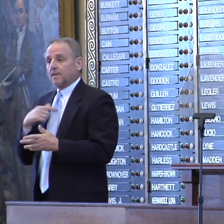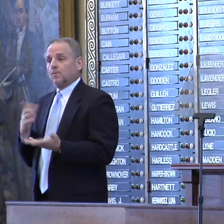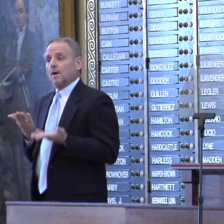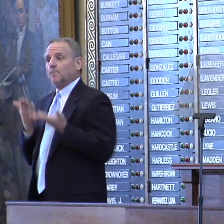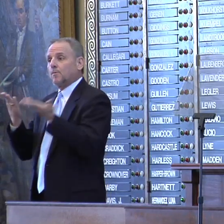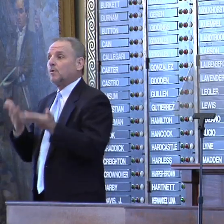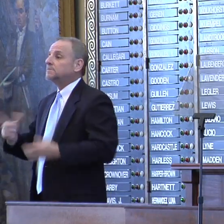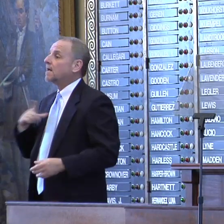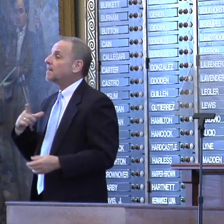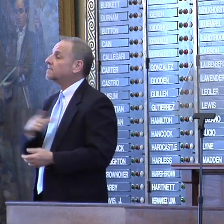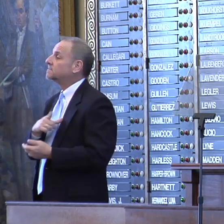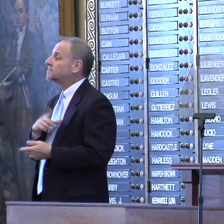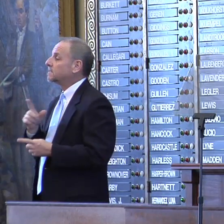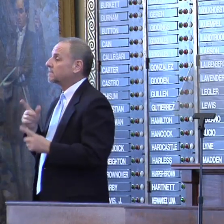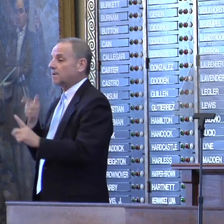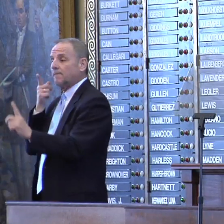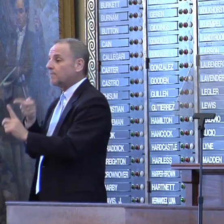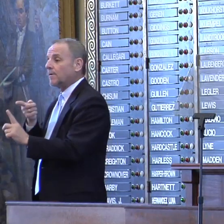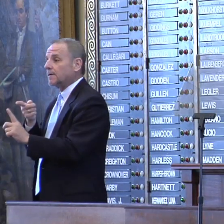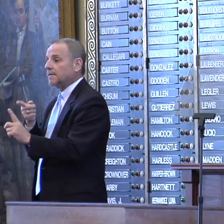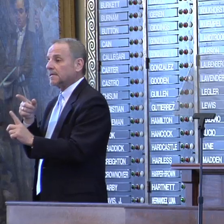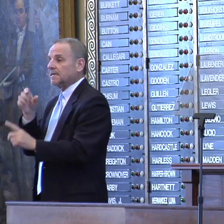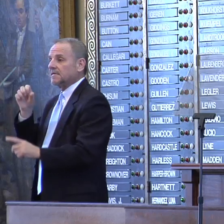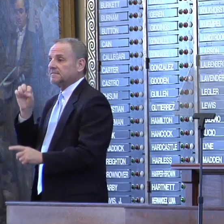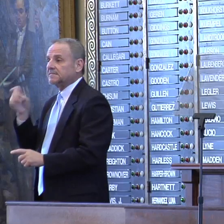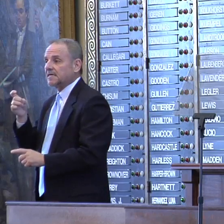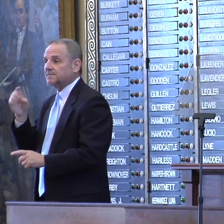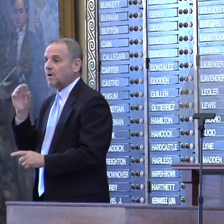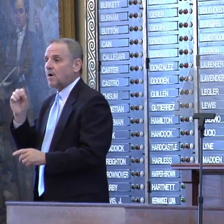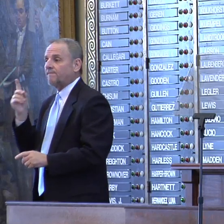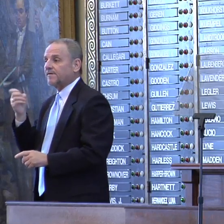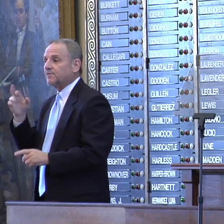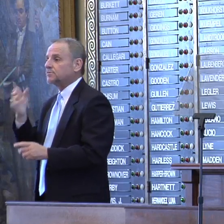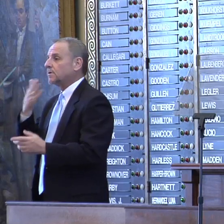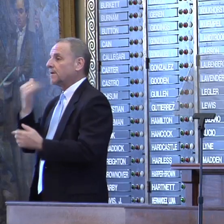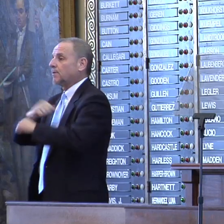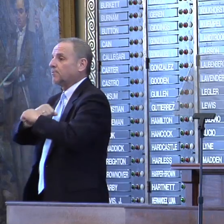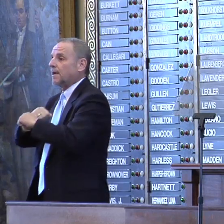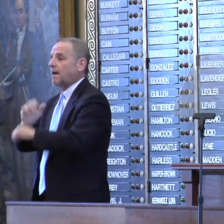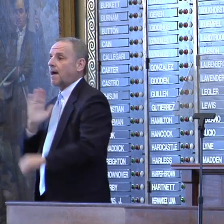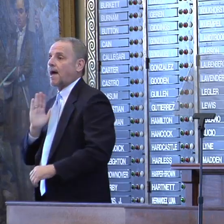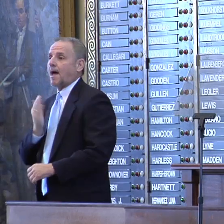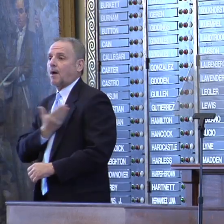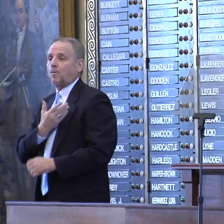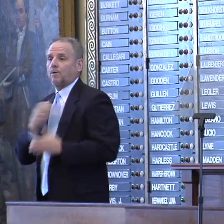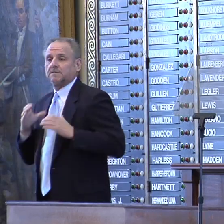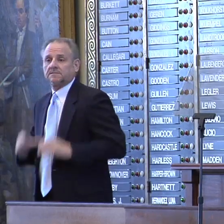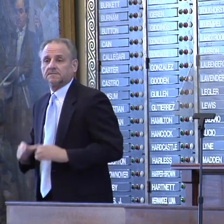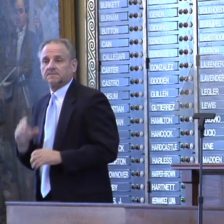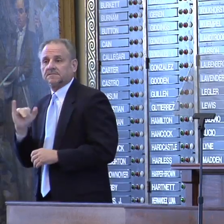legislation targeting sex offenders to better protect our citizens.